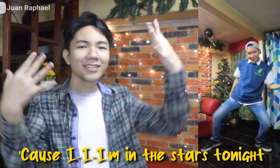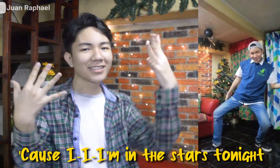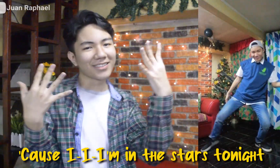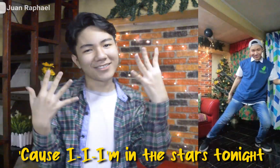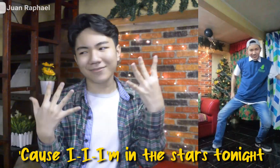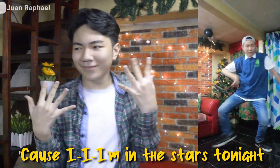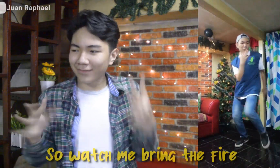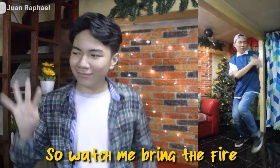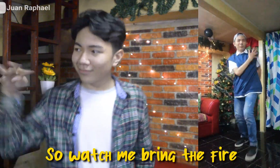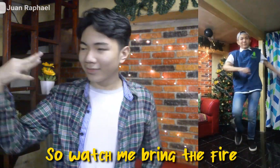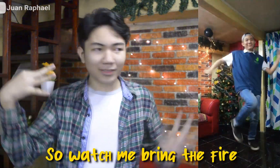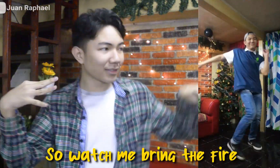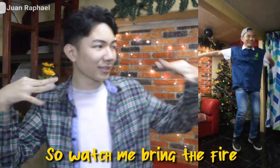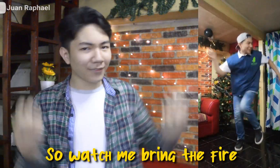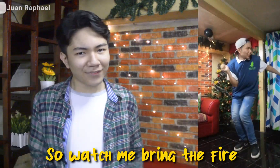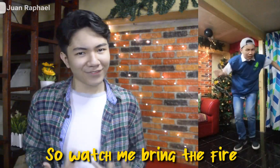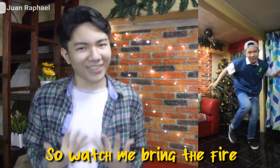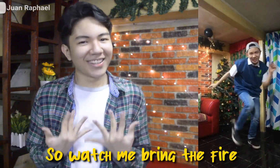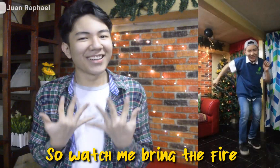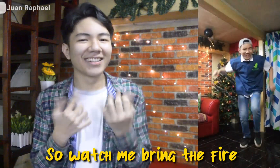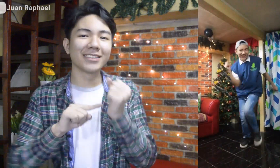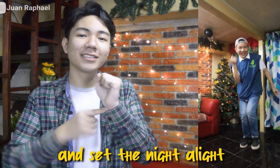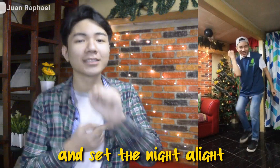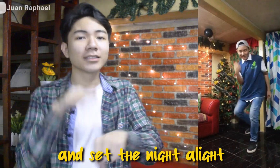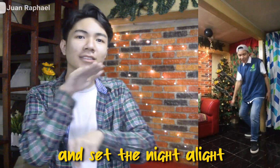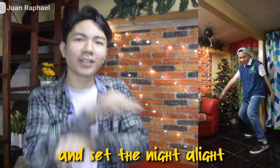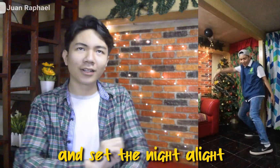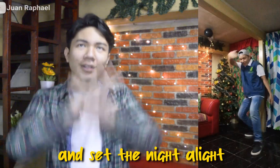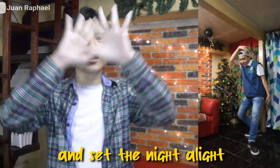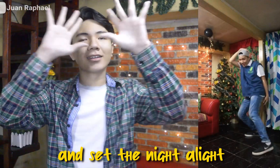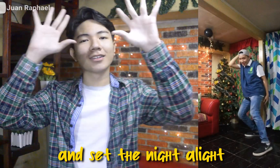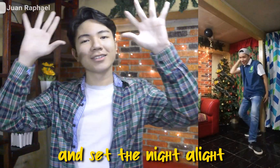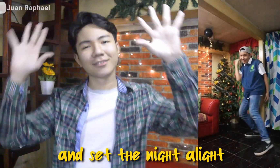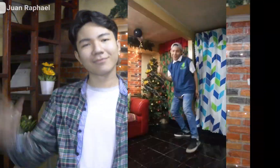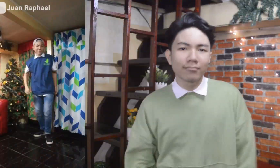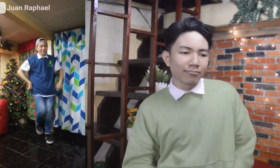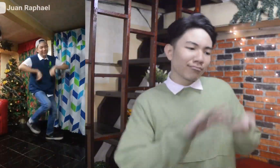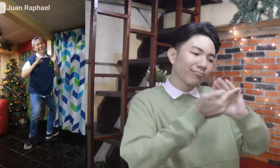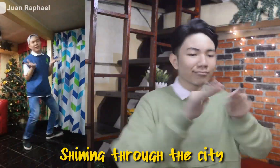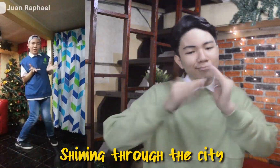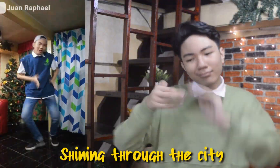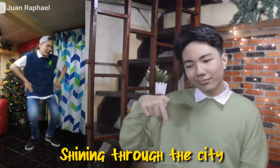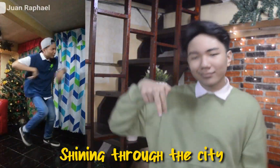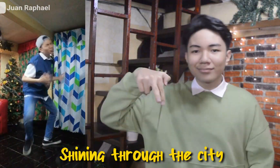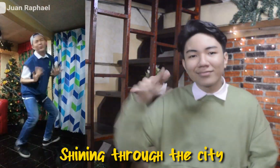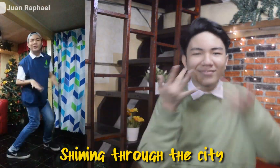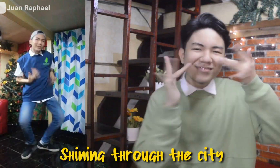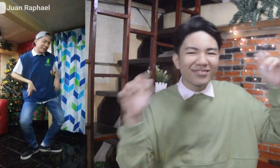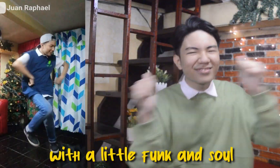tonight So watch me bring the fire and set the night light Hey! Shining through the city with